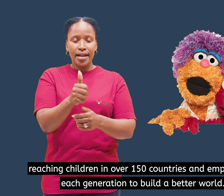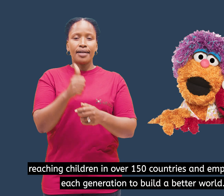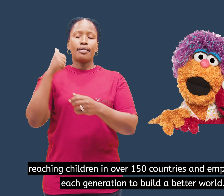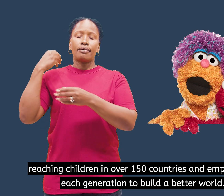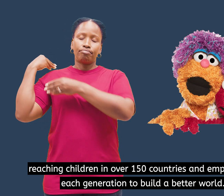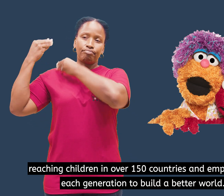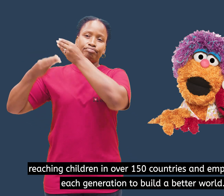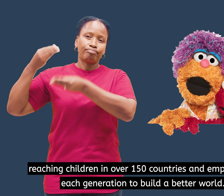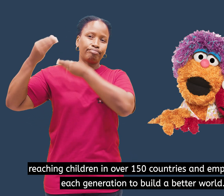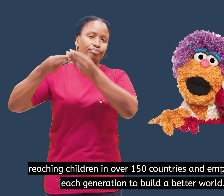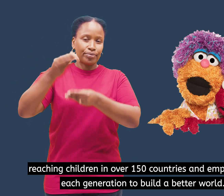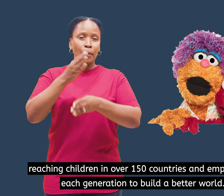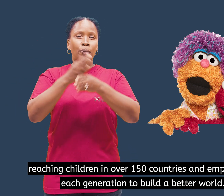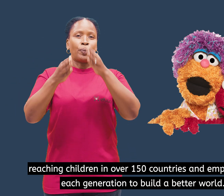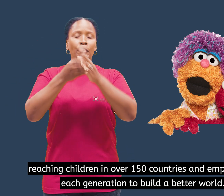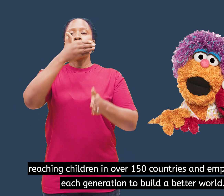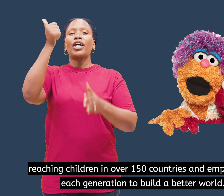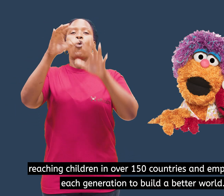each generation to build a better world.